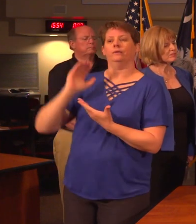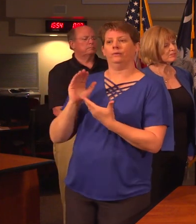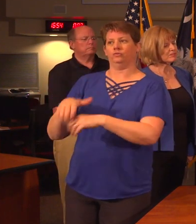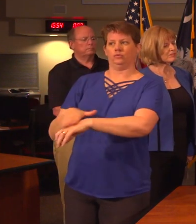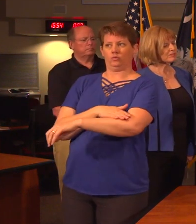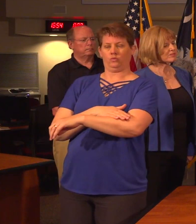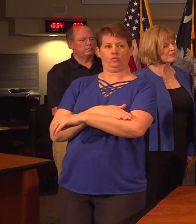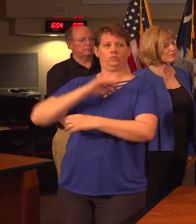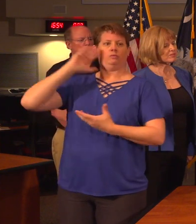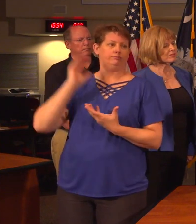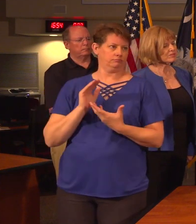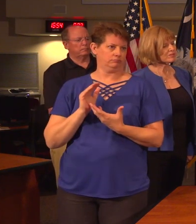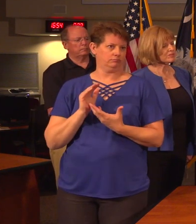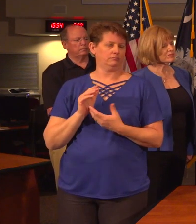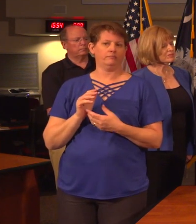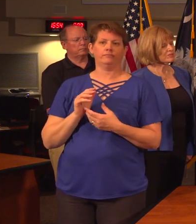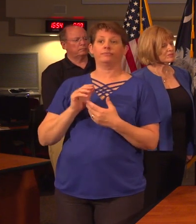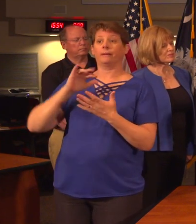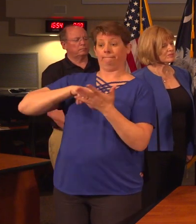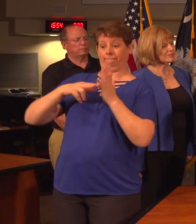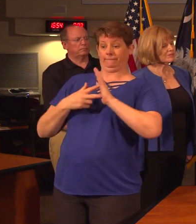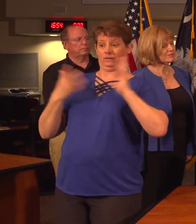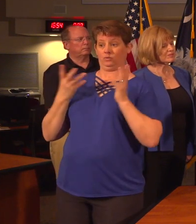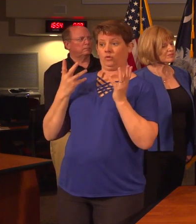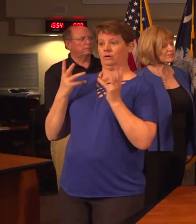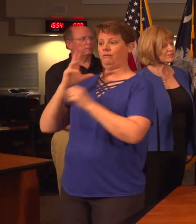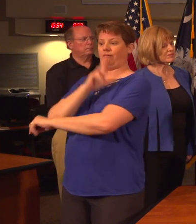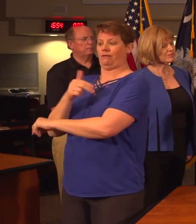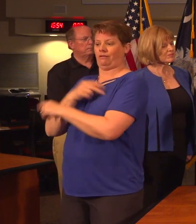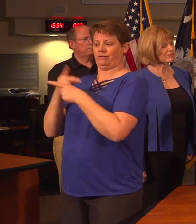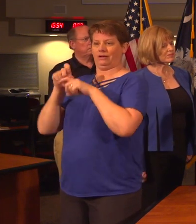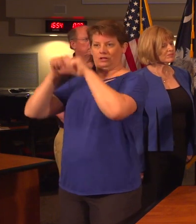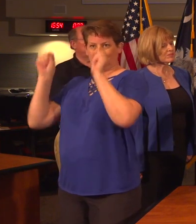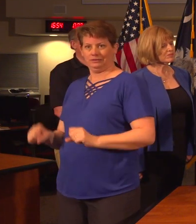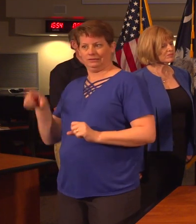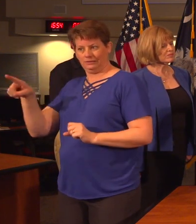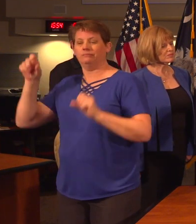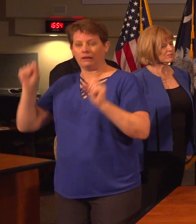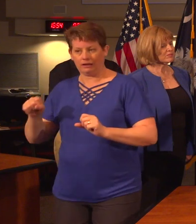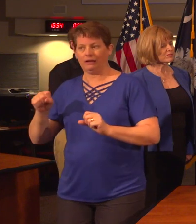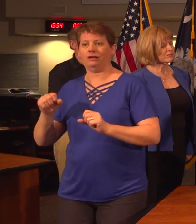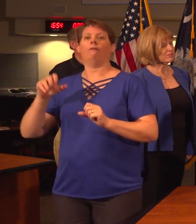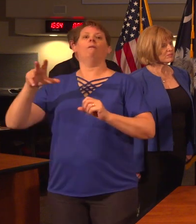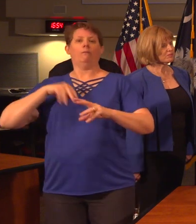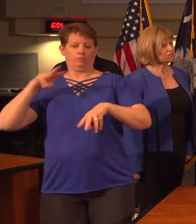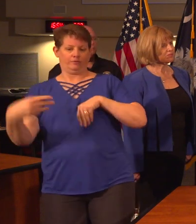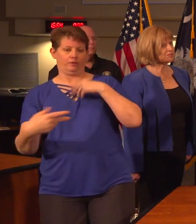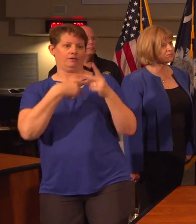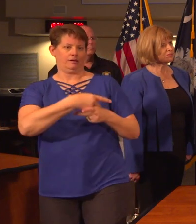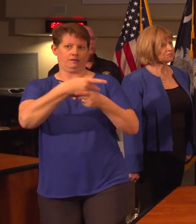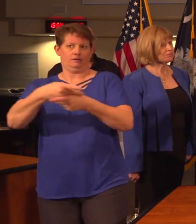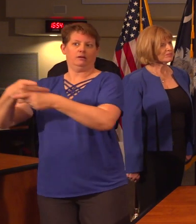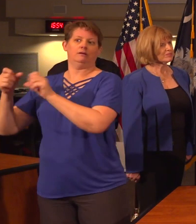and that will allow our health care system to more slowly absorb the cases and to provide care for those who need it